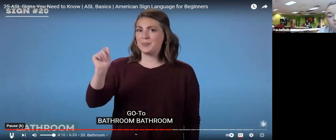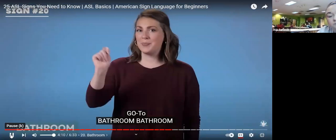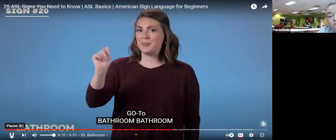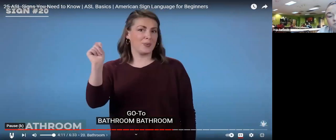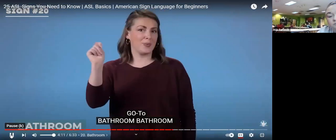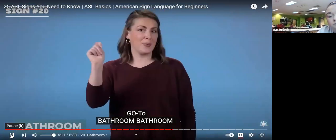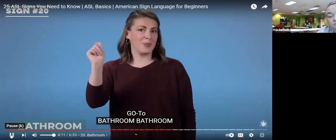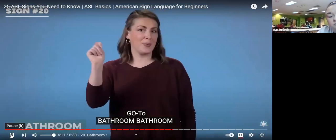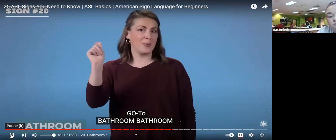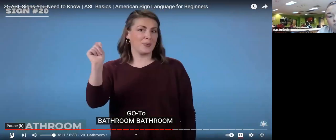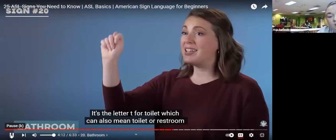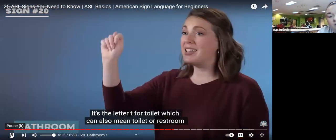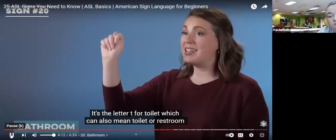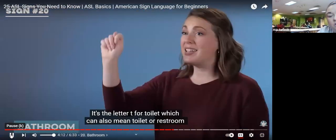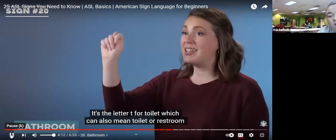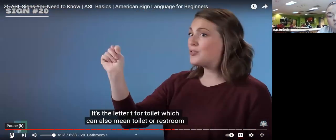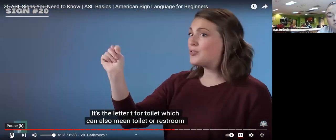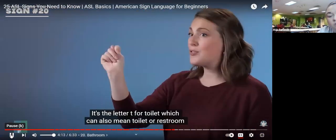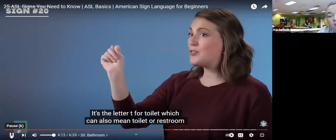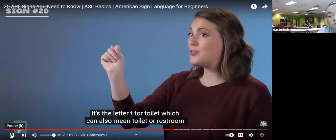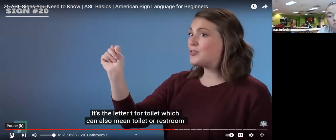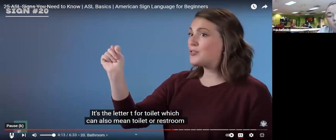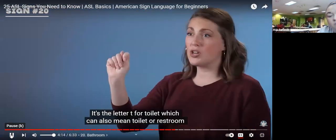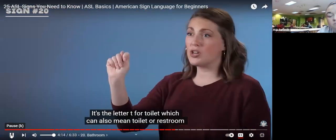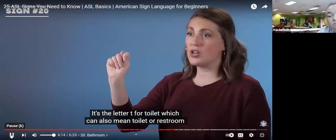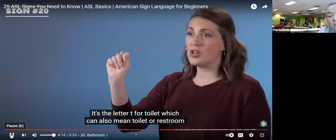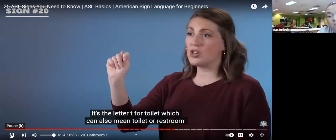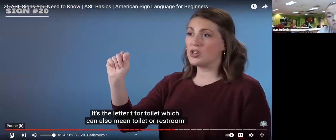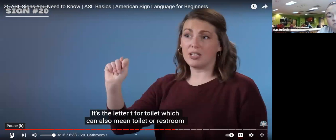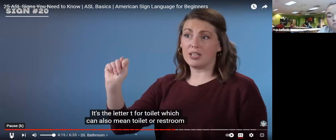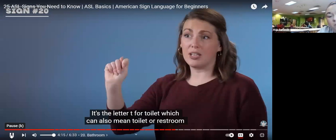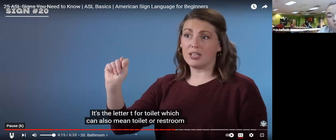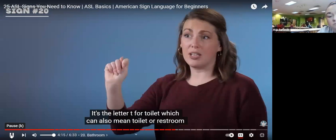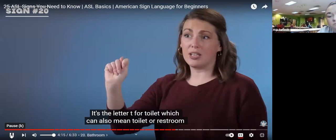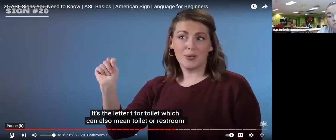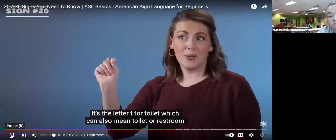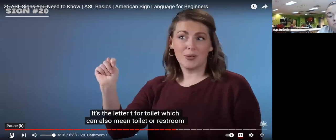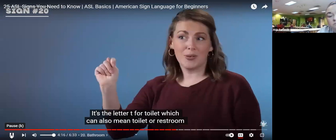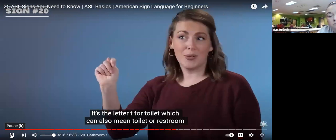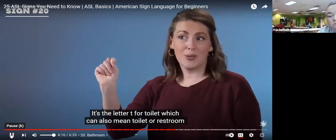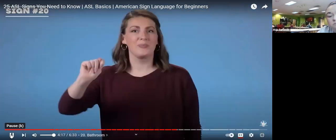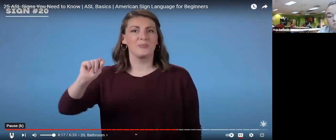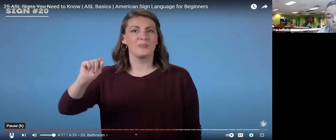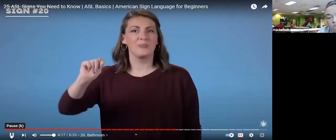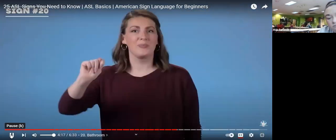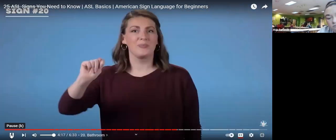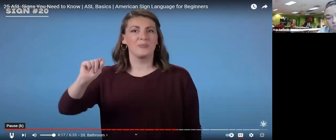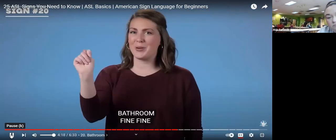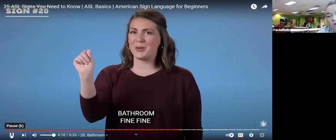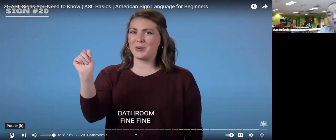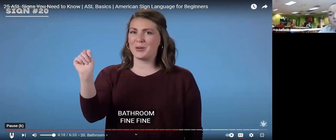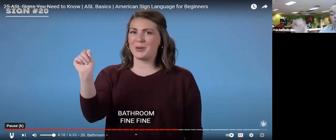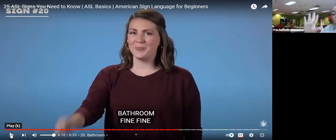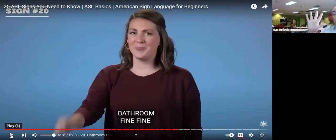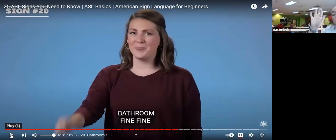bathroom bathroom it's the letter t for toilet which can also mean toilet or restroom bathroom